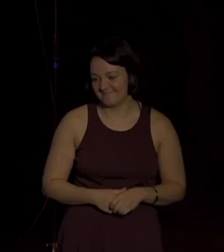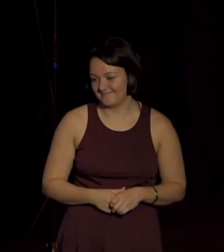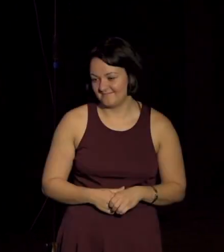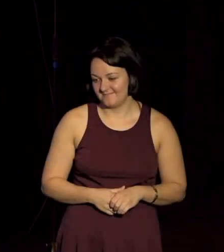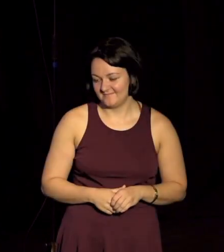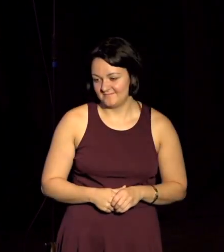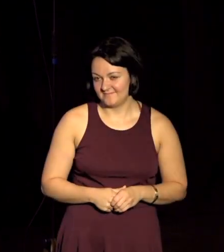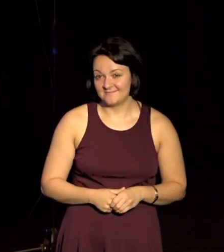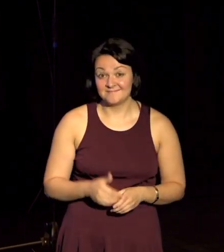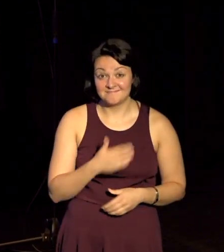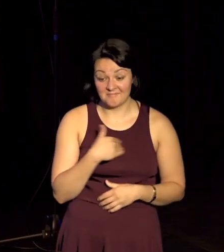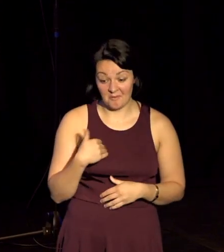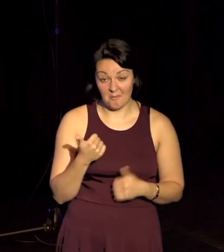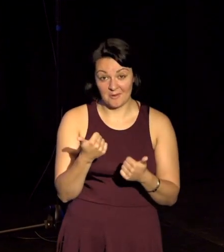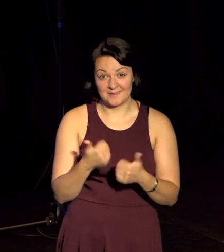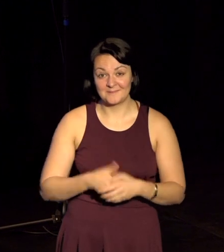Good morning.